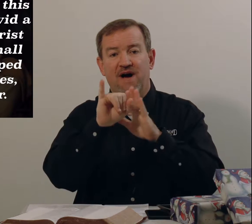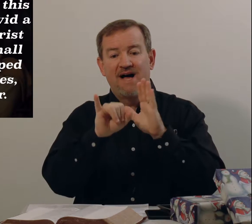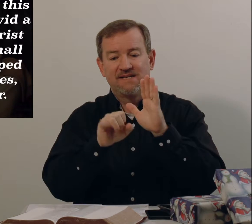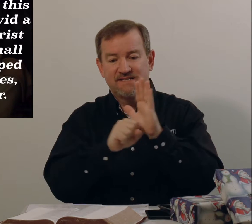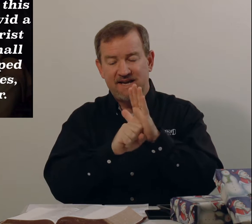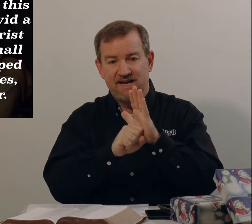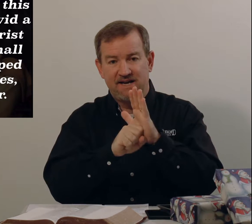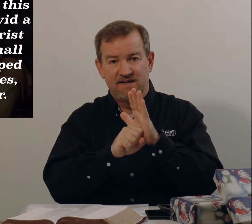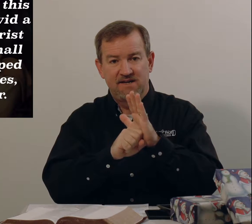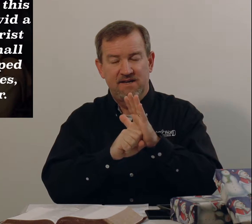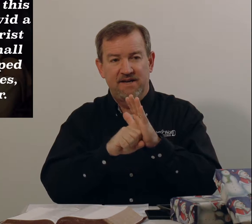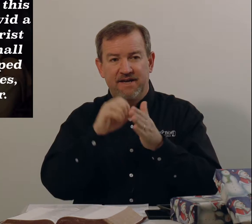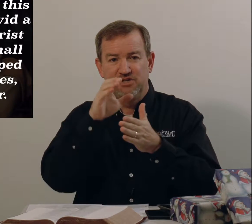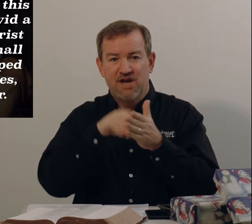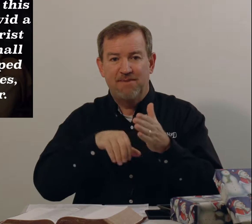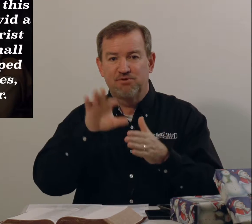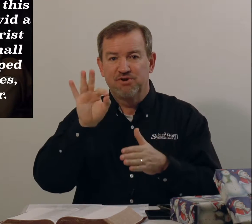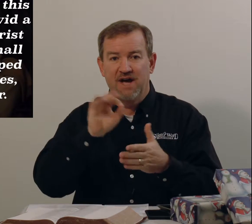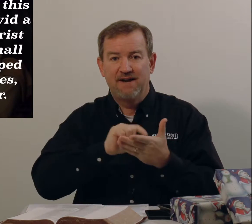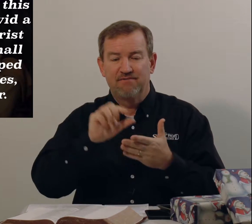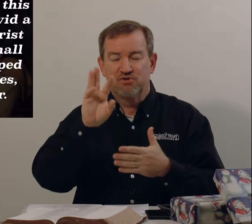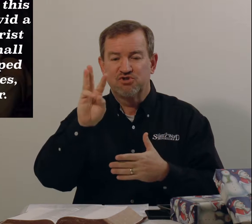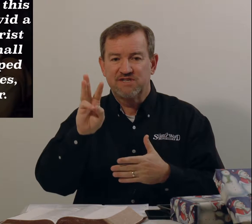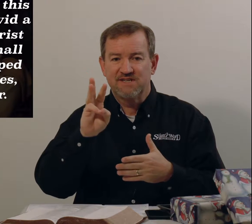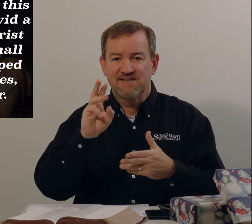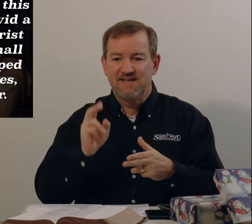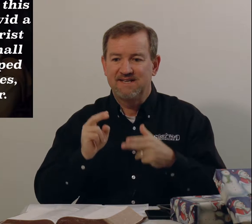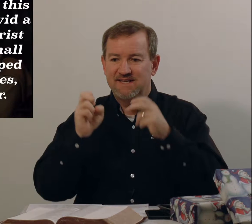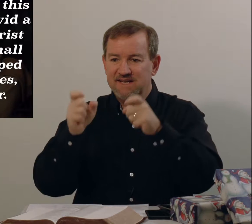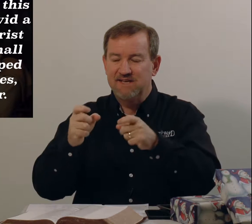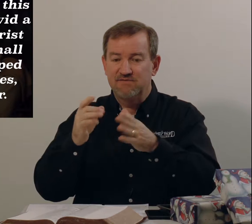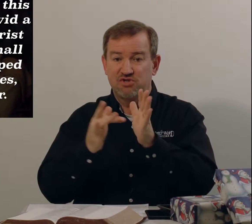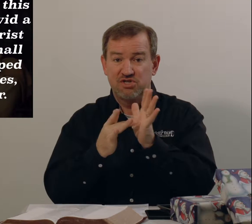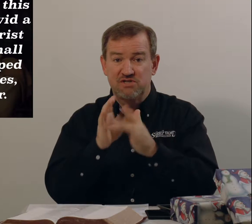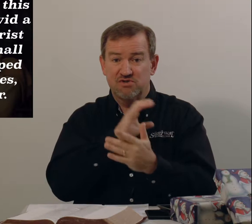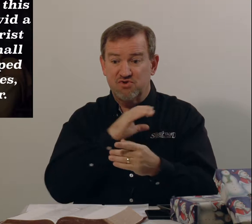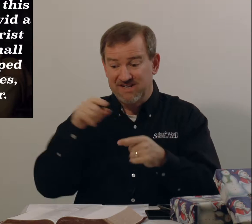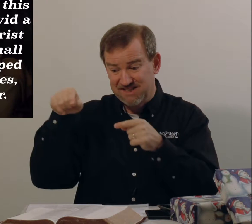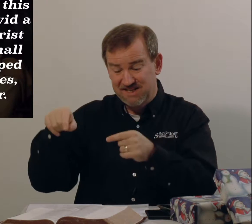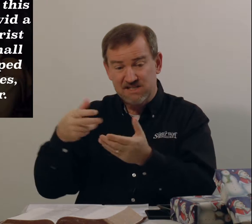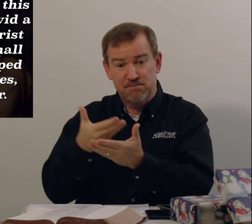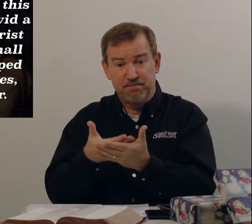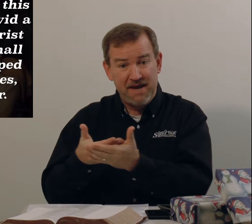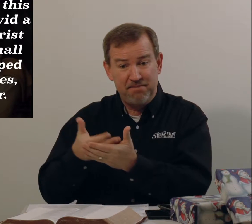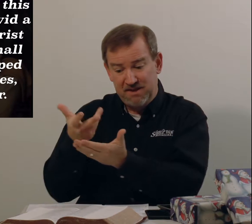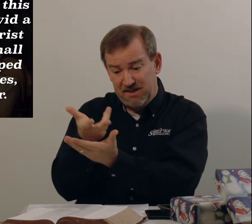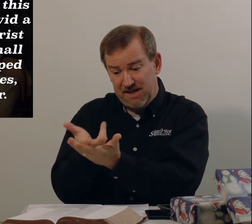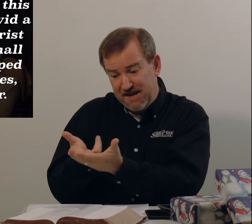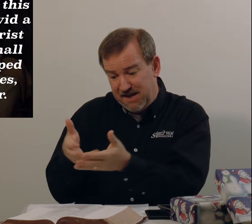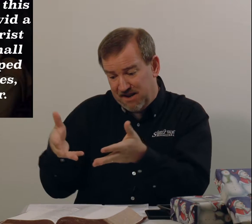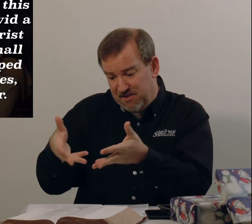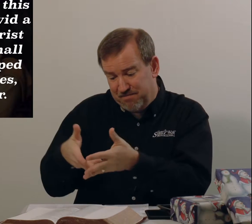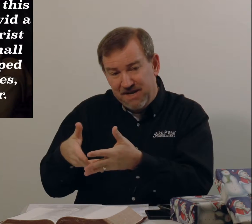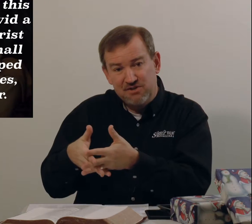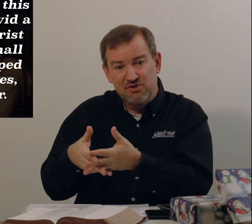Isaiah, in chapter 9 and verse 6, it gives Jesus Christ, this baby laying in the manger,